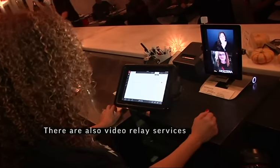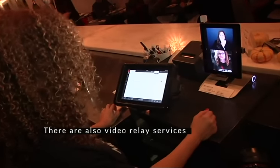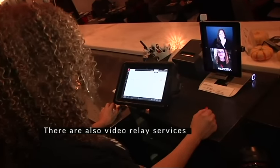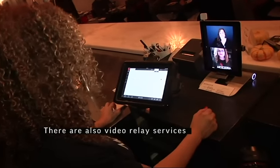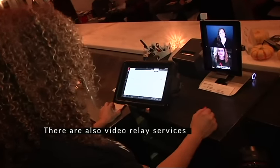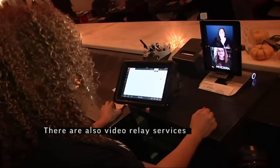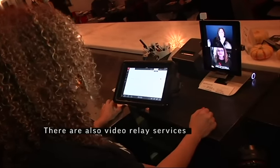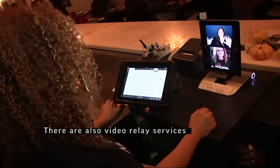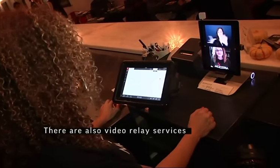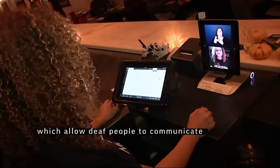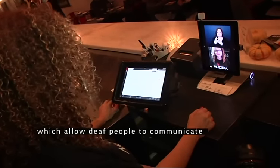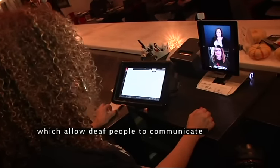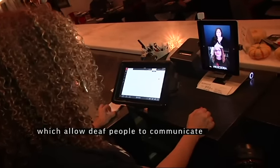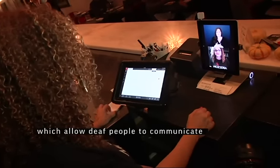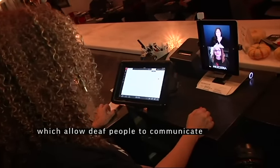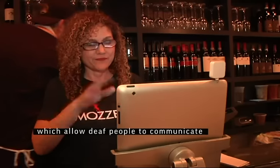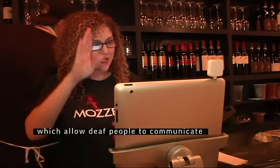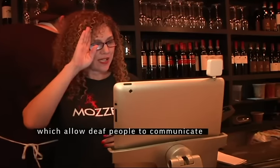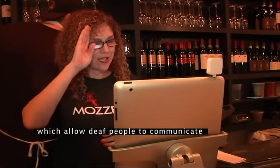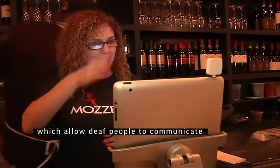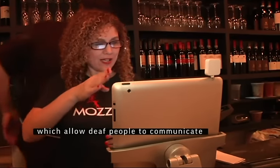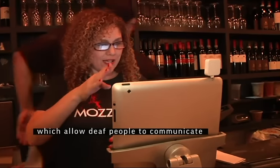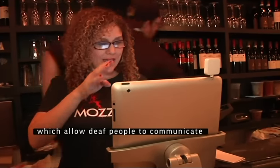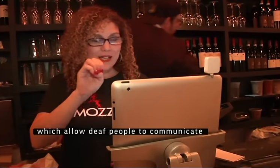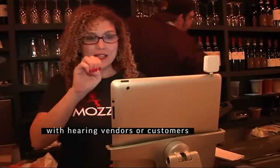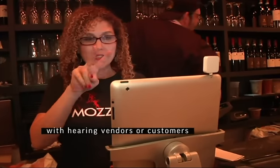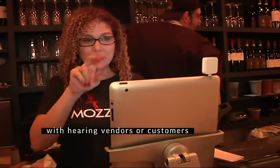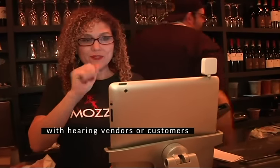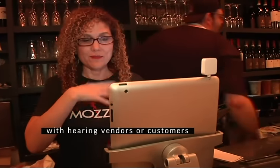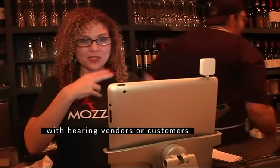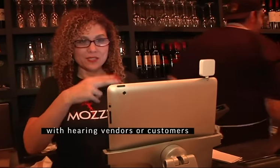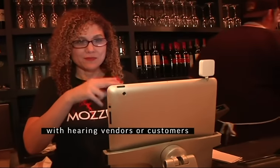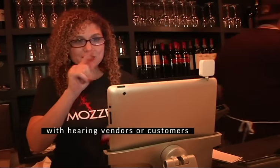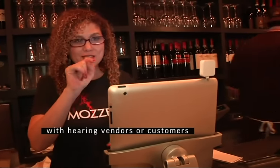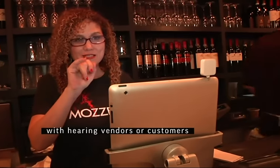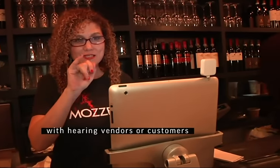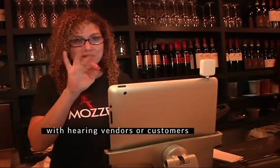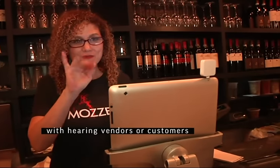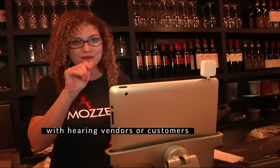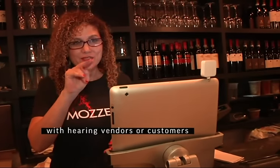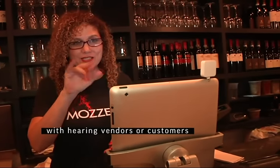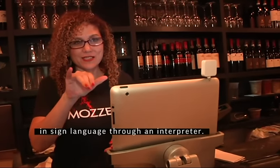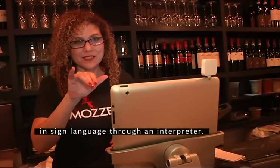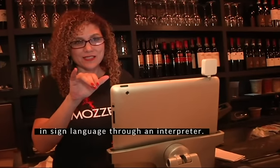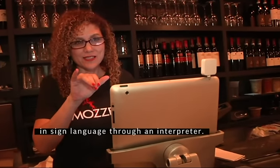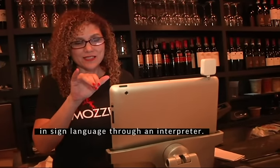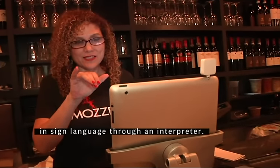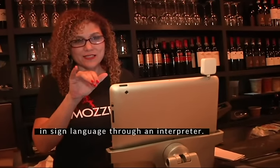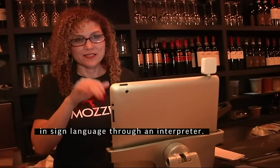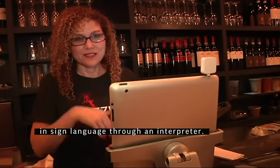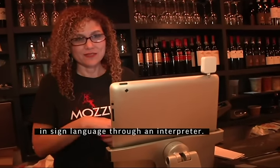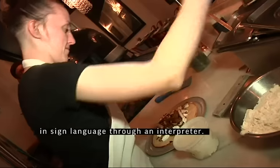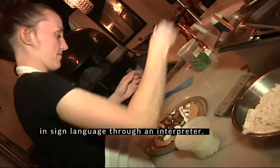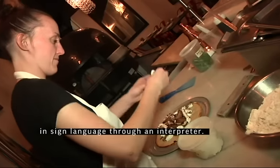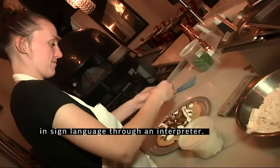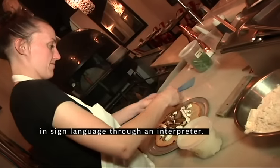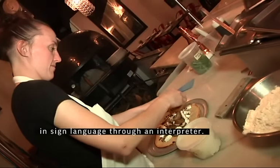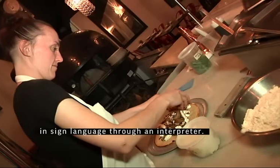services which allow deaf people to communicate with hearing vendors or customers in sign language through an interpreter.